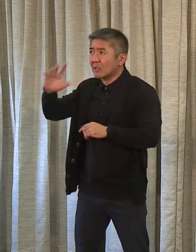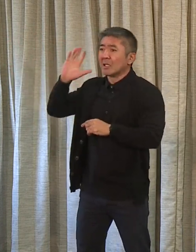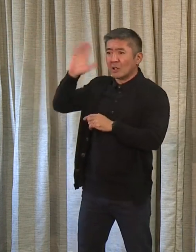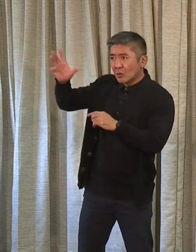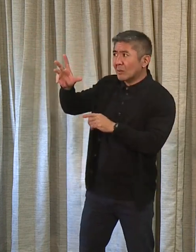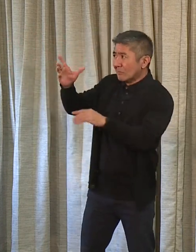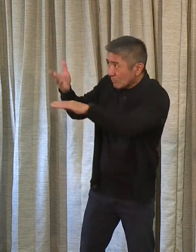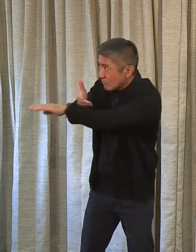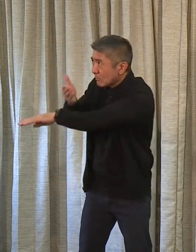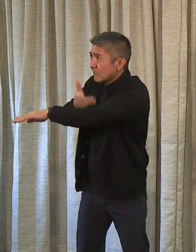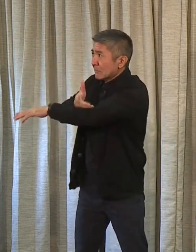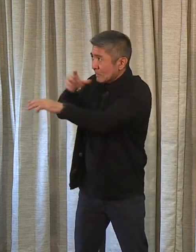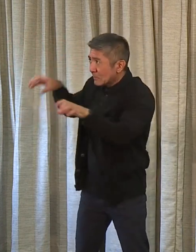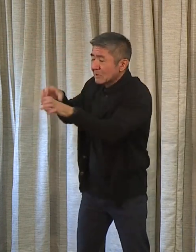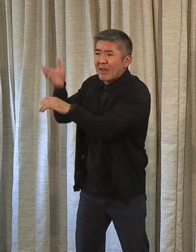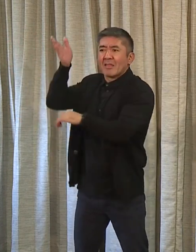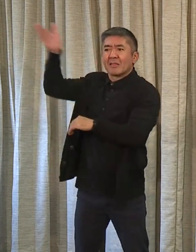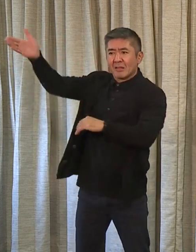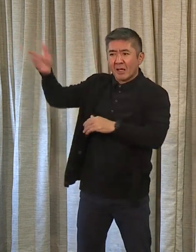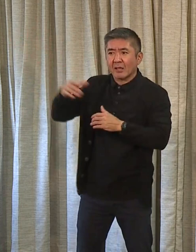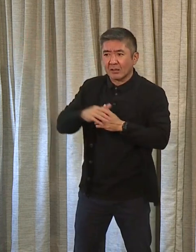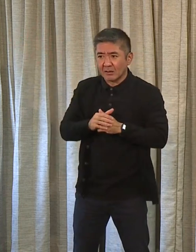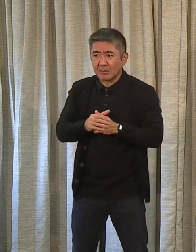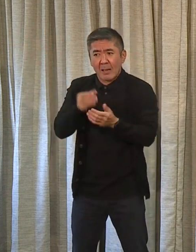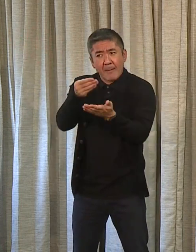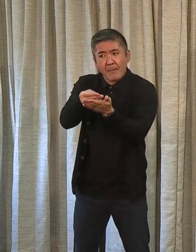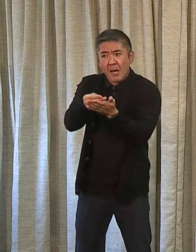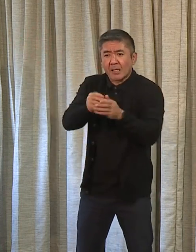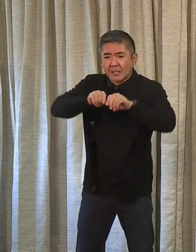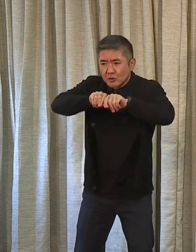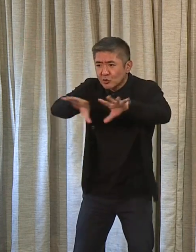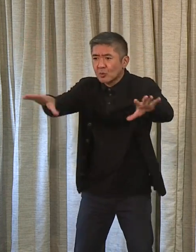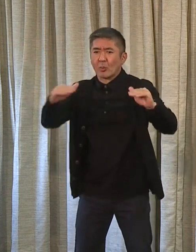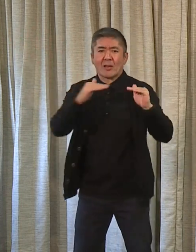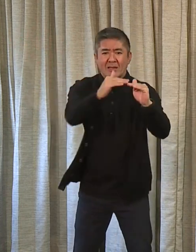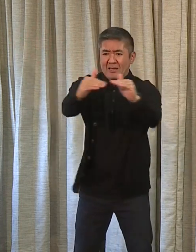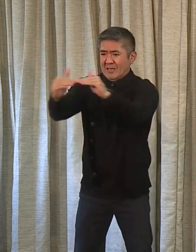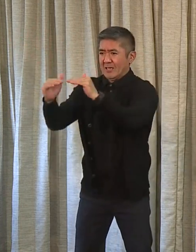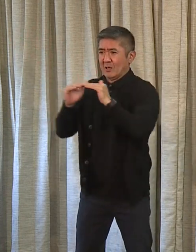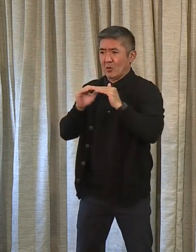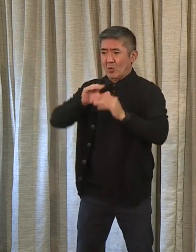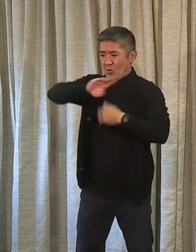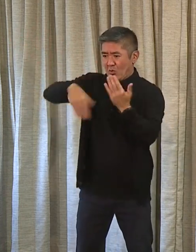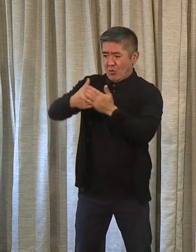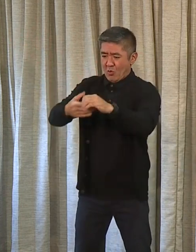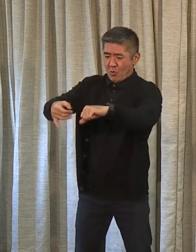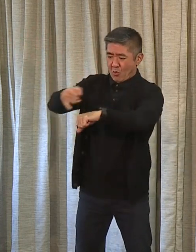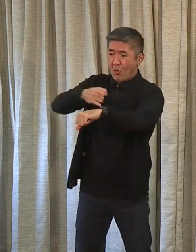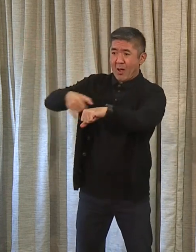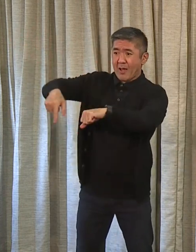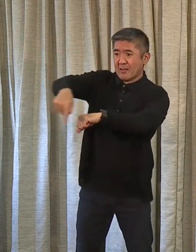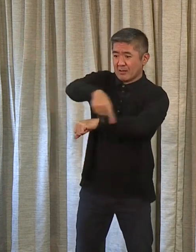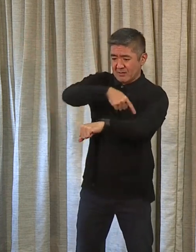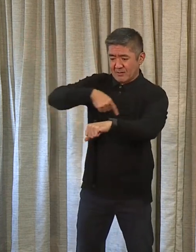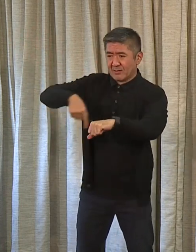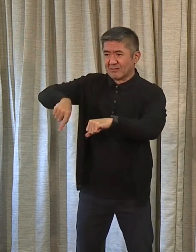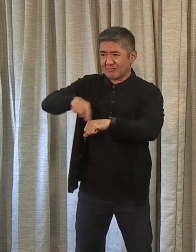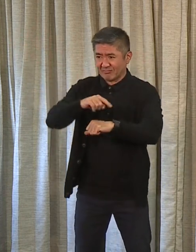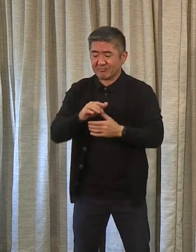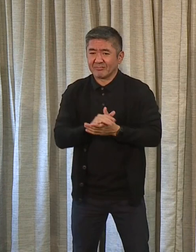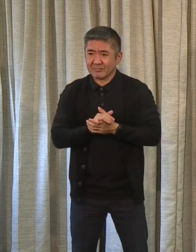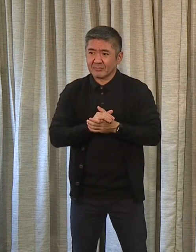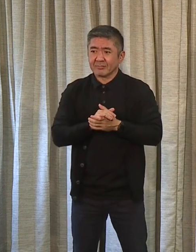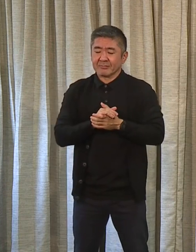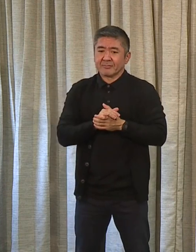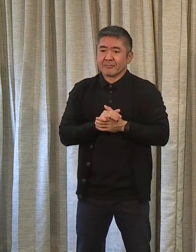And we're going to try to provide the distribution of those funds equitably around our island, as you heard a number of people mention today. So it was really